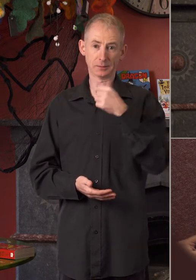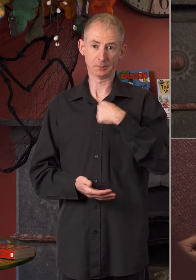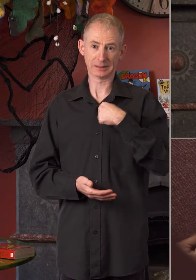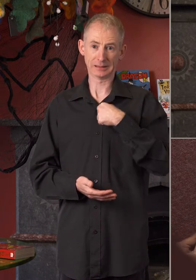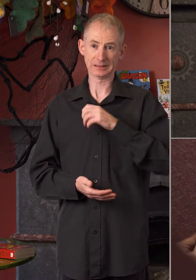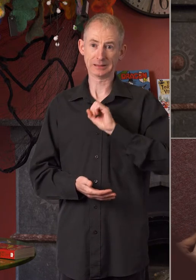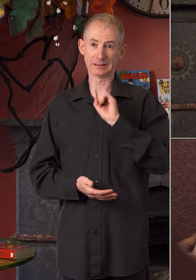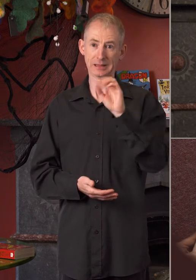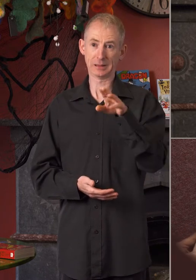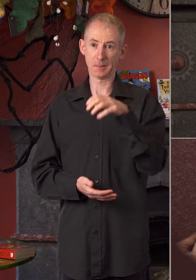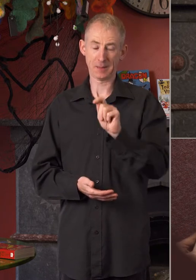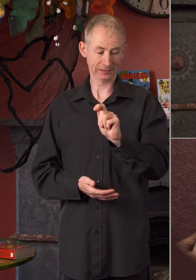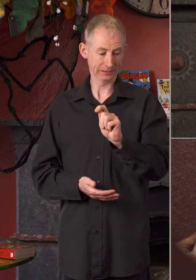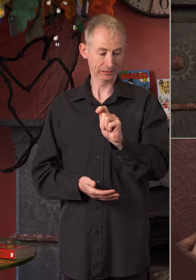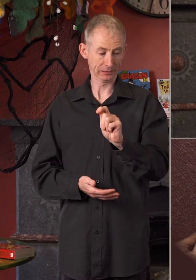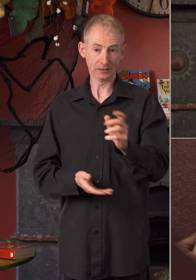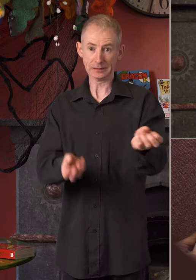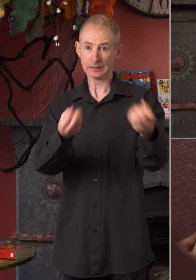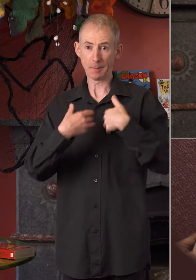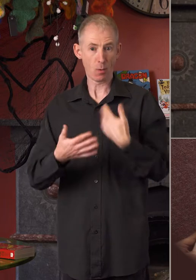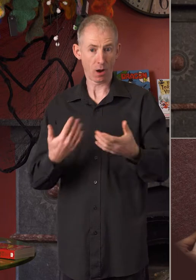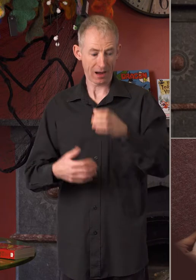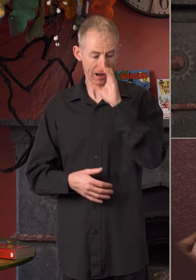elephant.